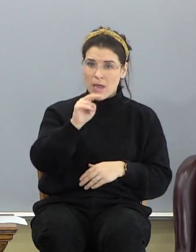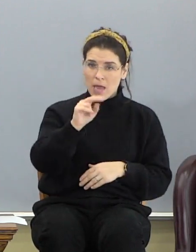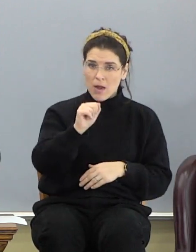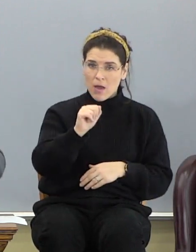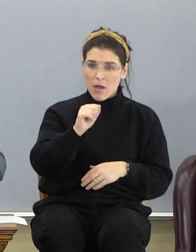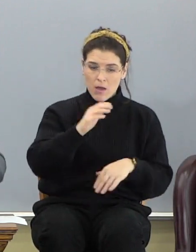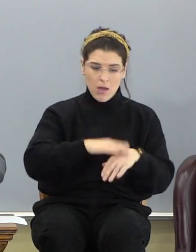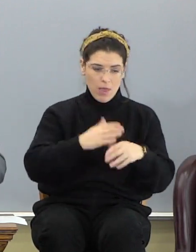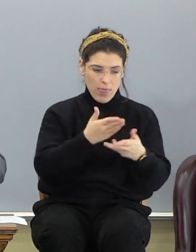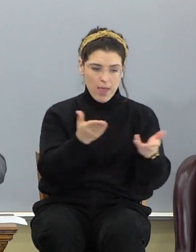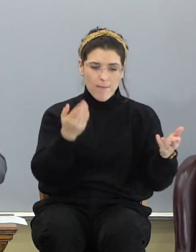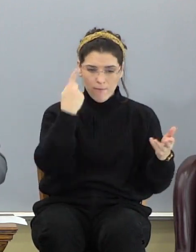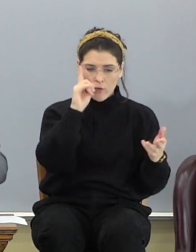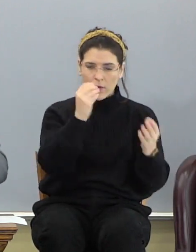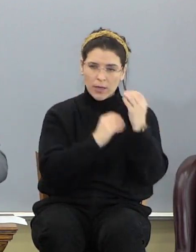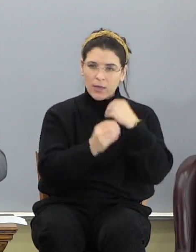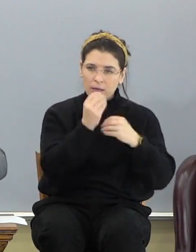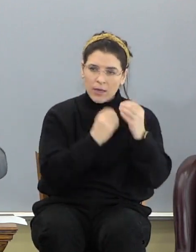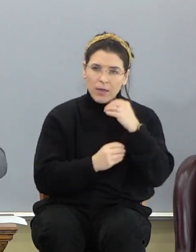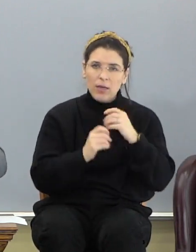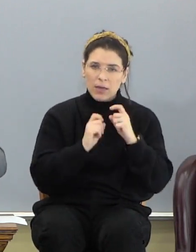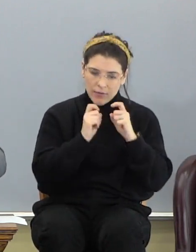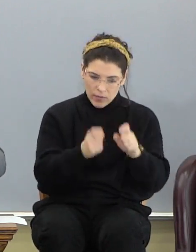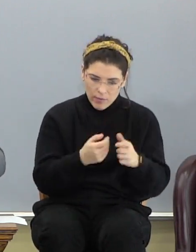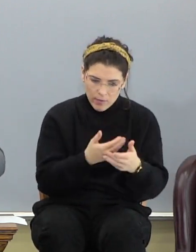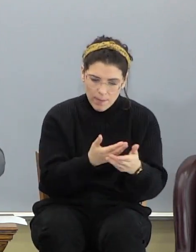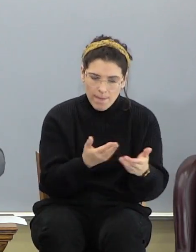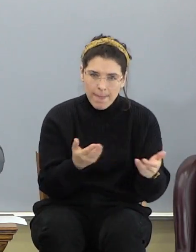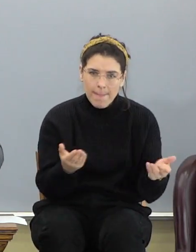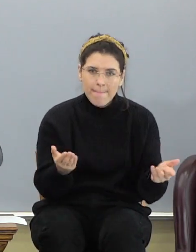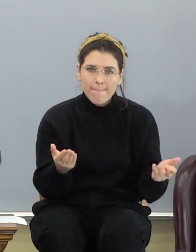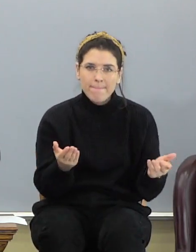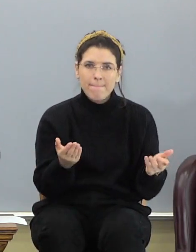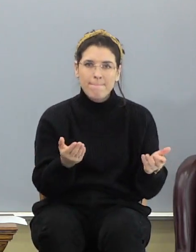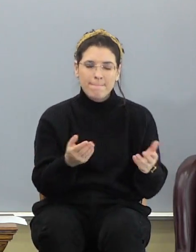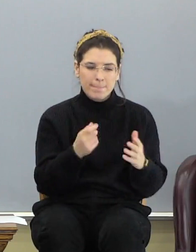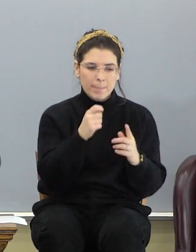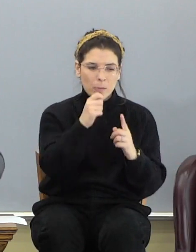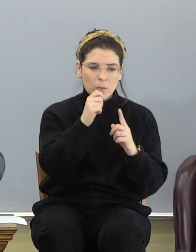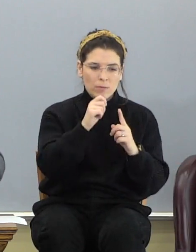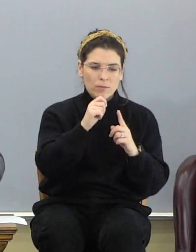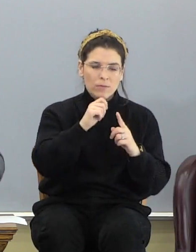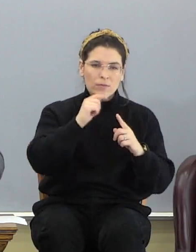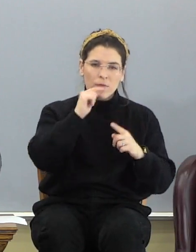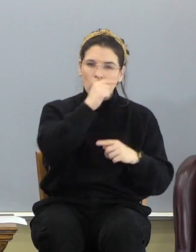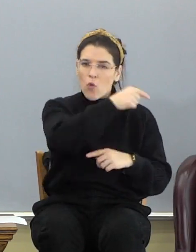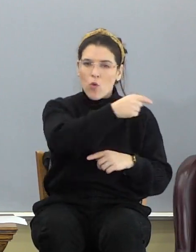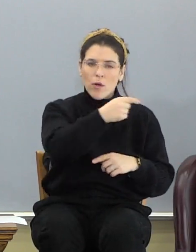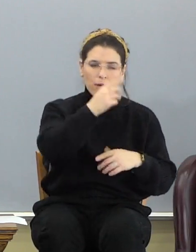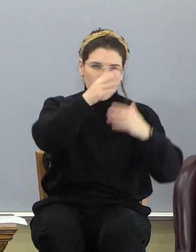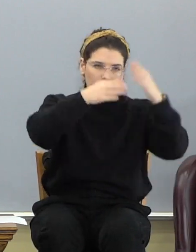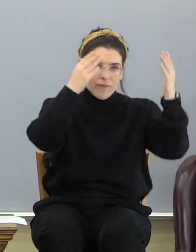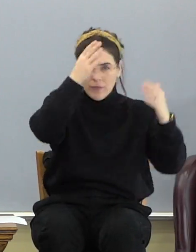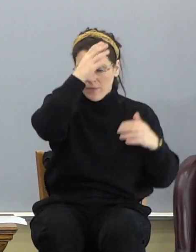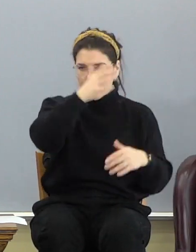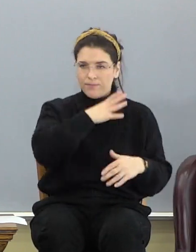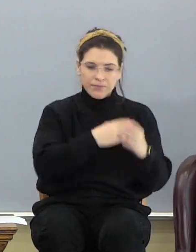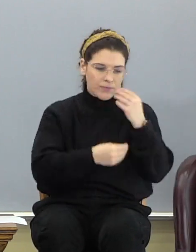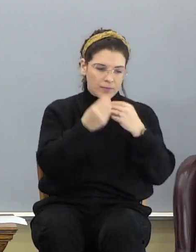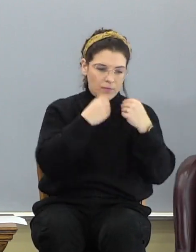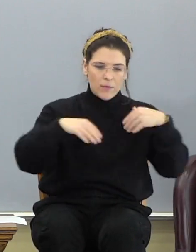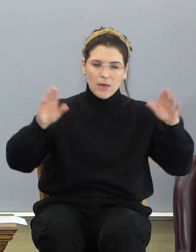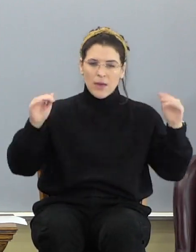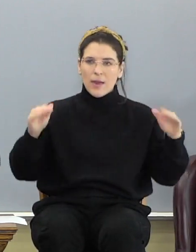upon them to eat, and had given them of the corn of heaven. Man that eat angels' food,